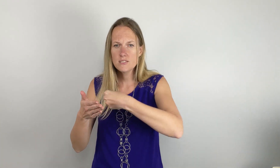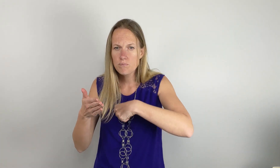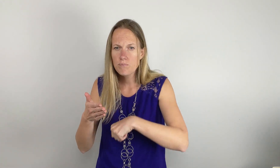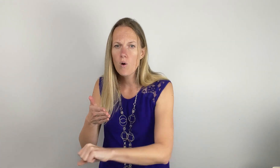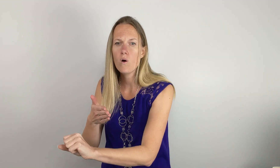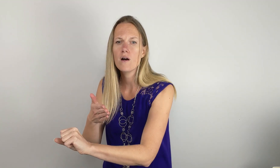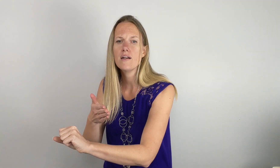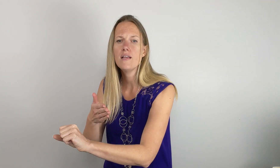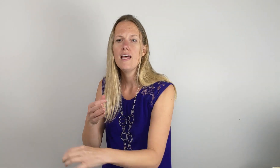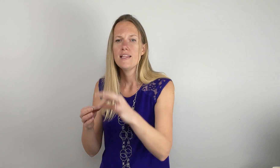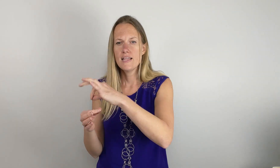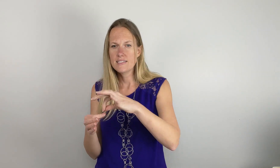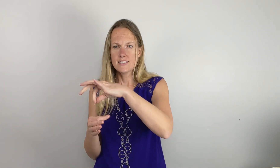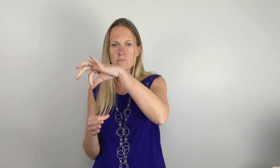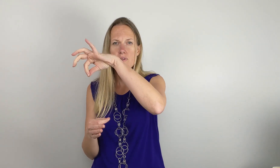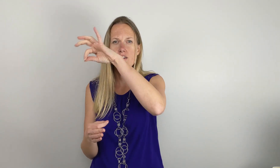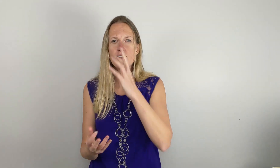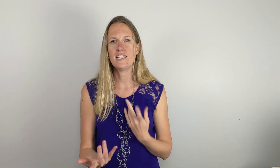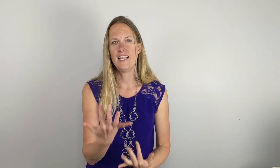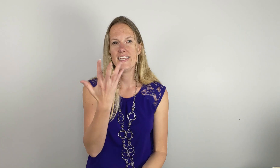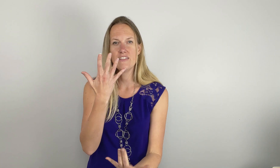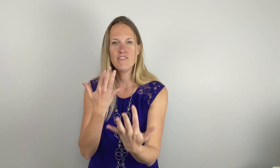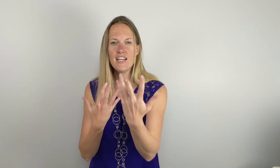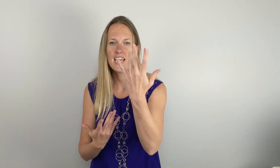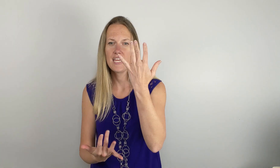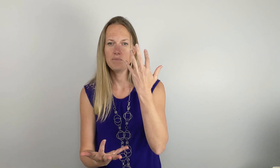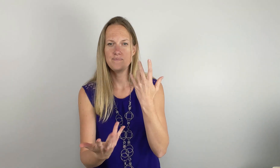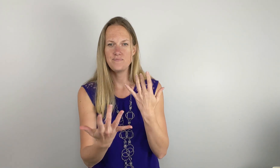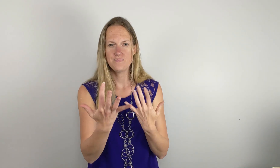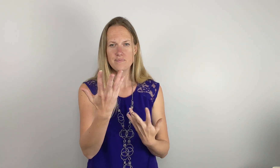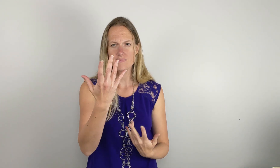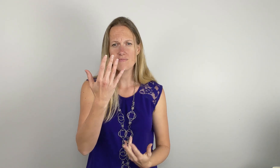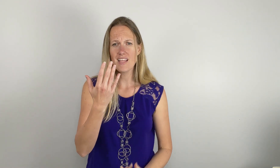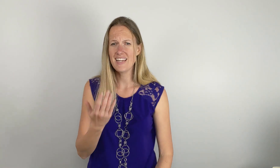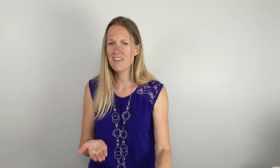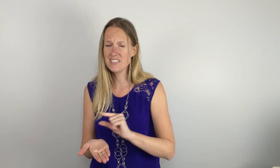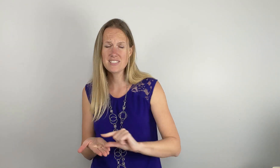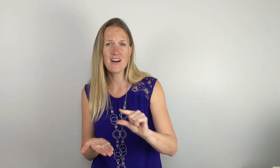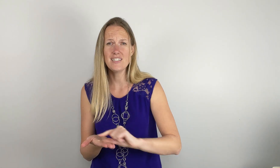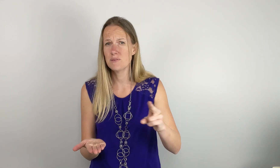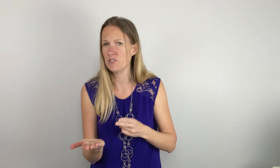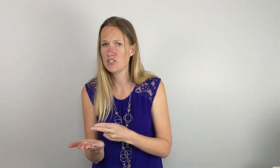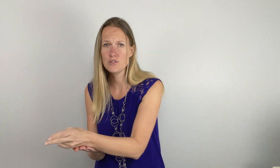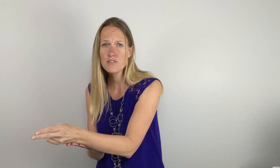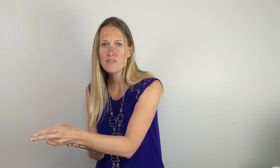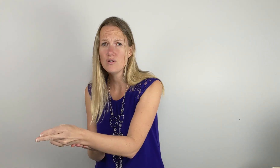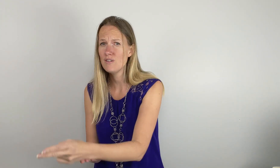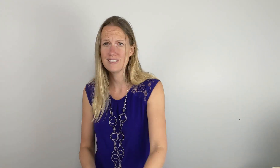born and the spirit lit the flame. Now this gospel truth of old